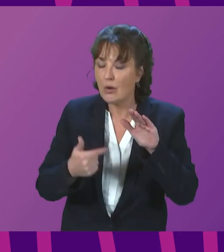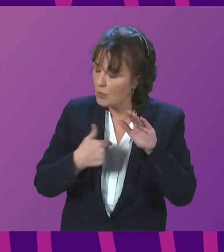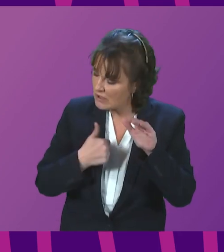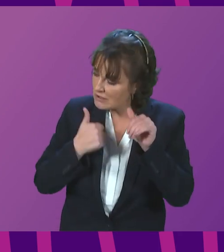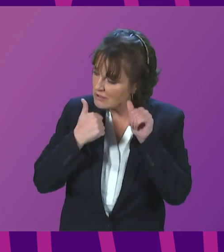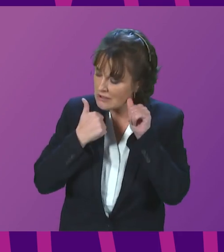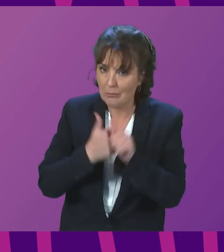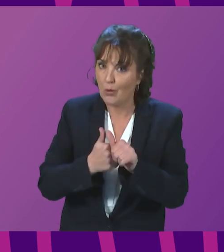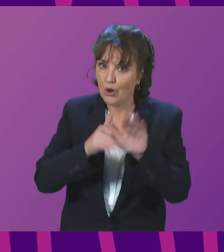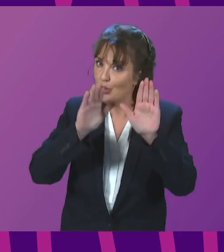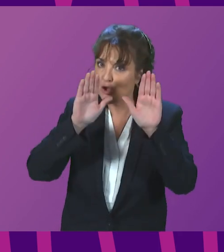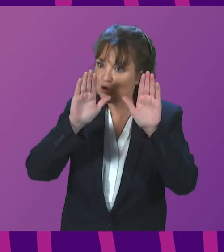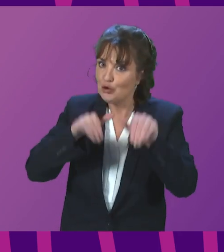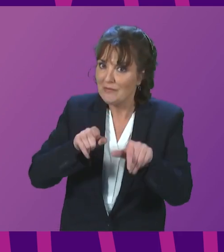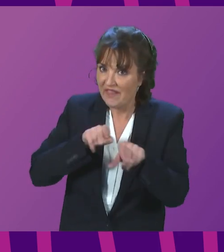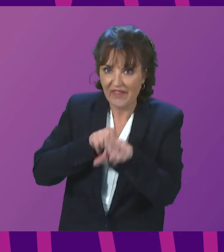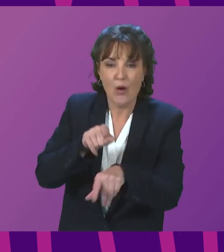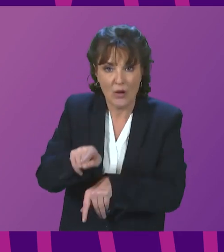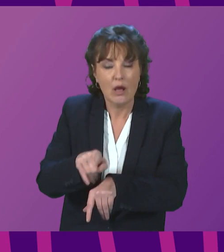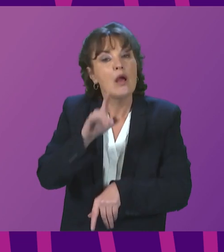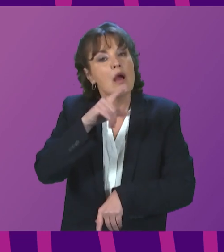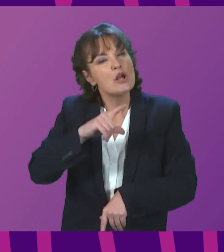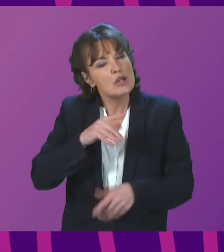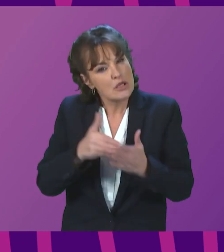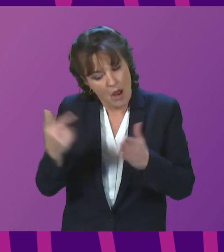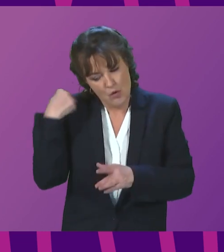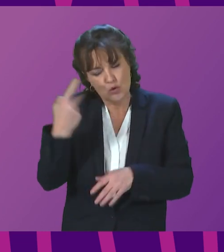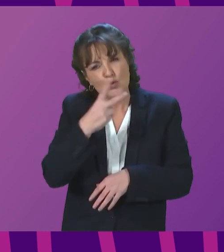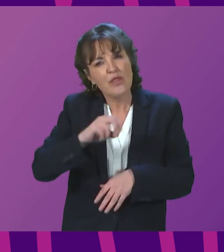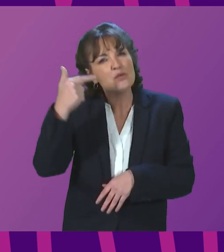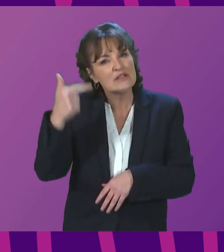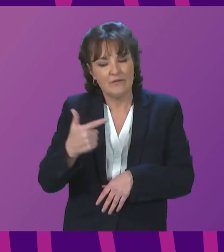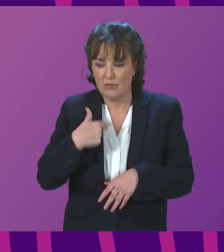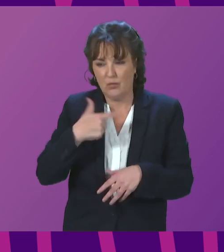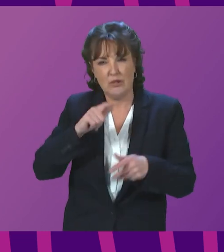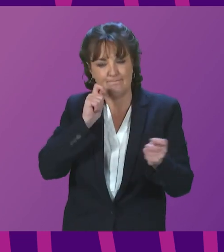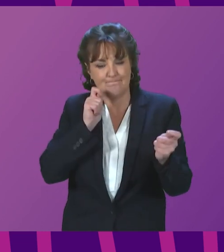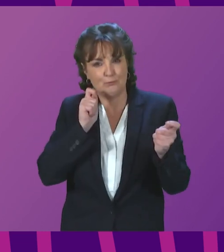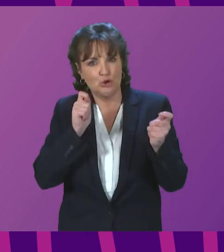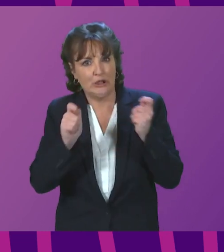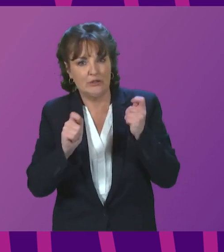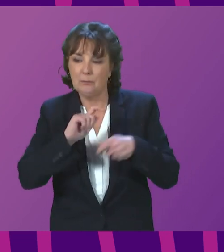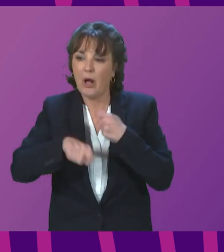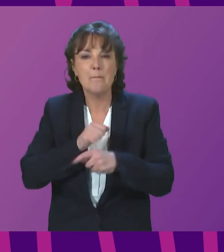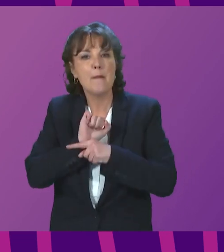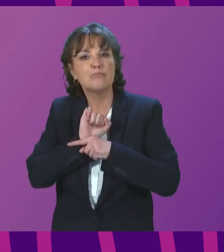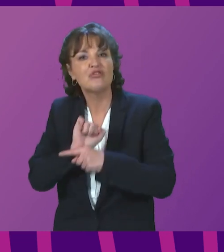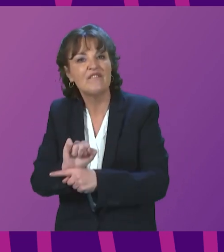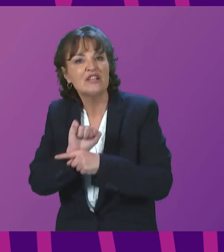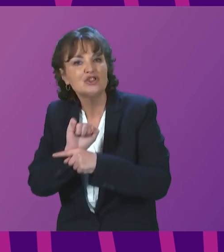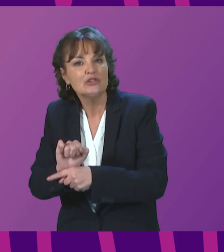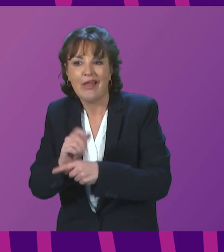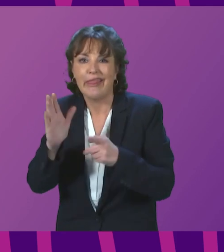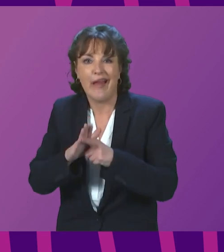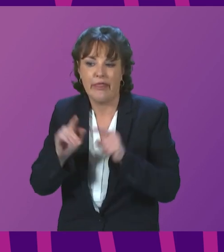system. Since the shift towards prevention in 2007, there have been positive changes in youth justice.